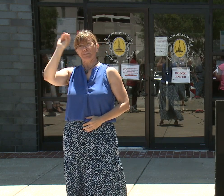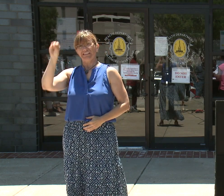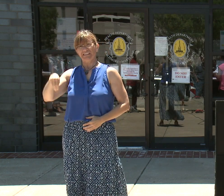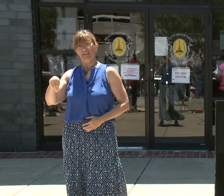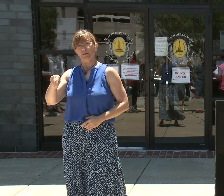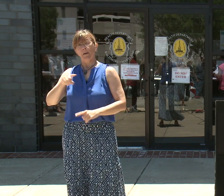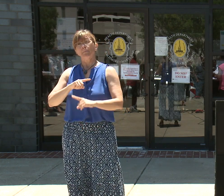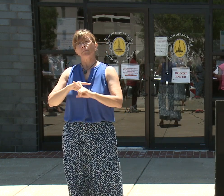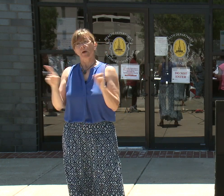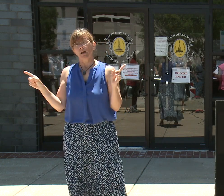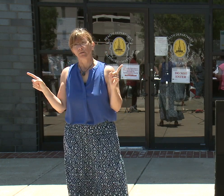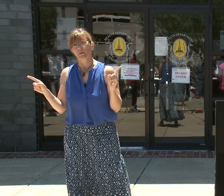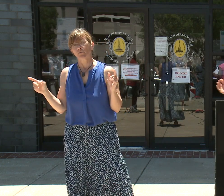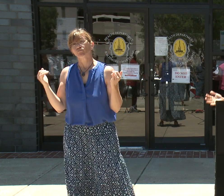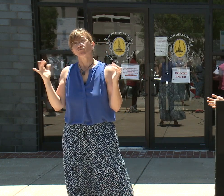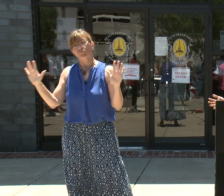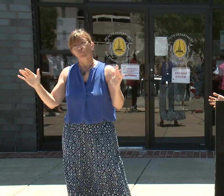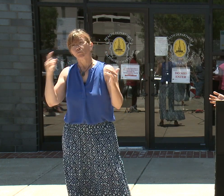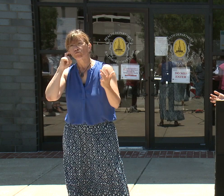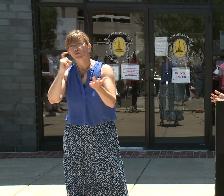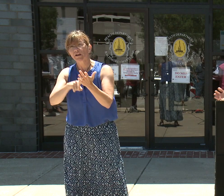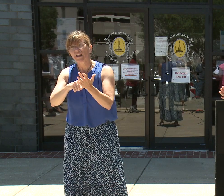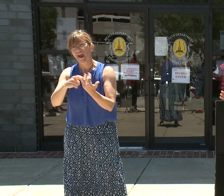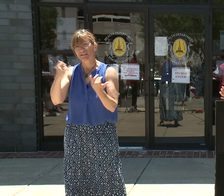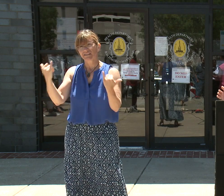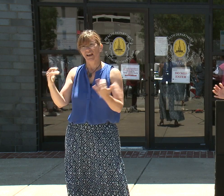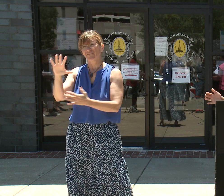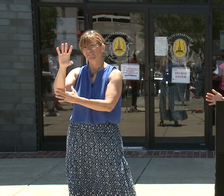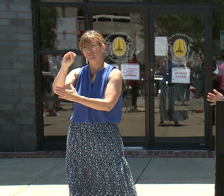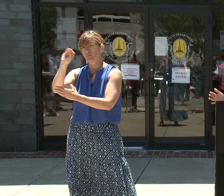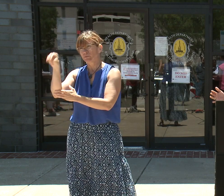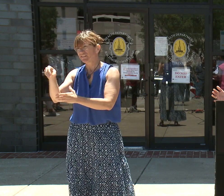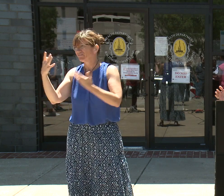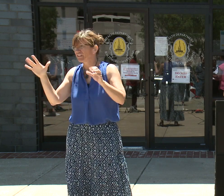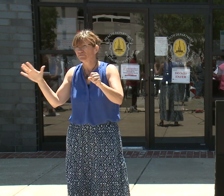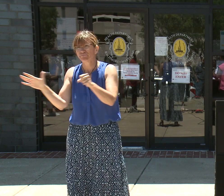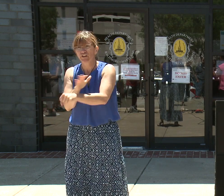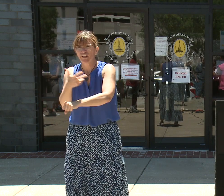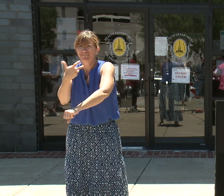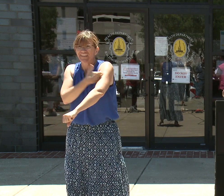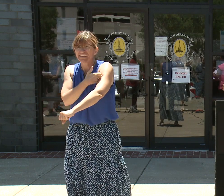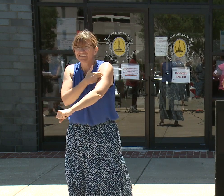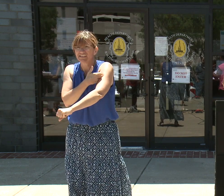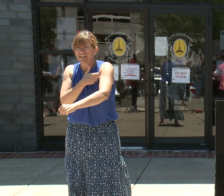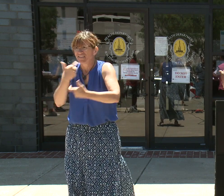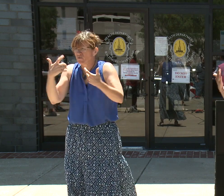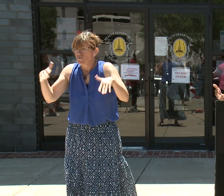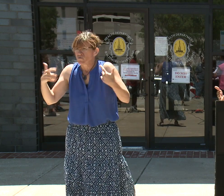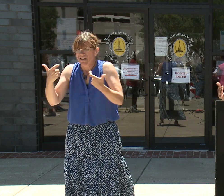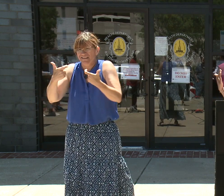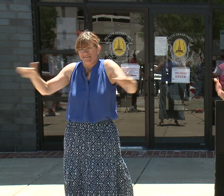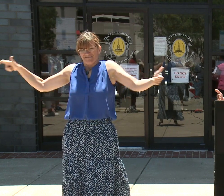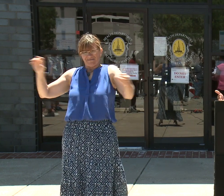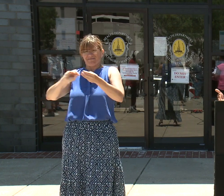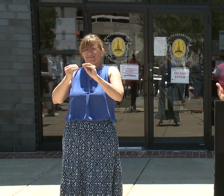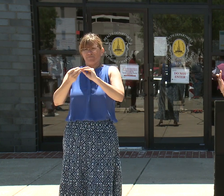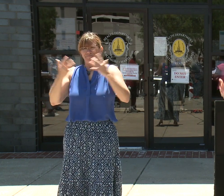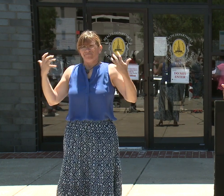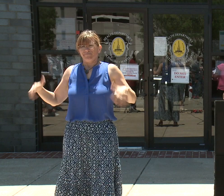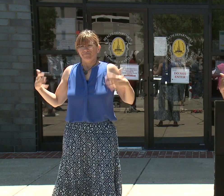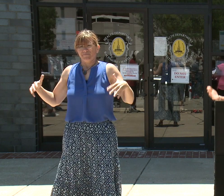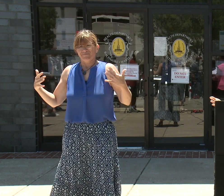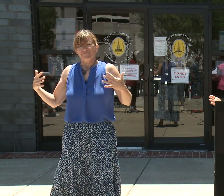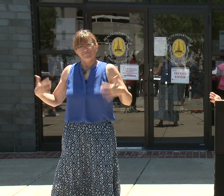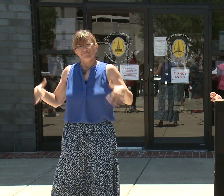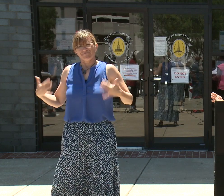% of all adults in Baltimore City are fully vaccinated, and that's a big deal. And we want to continue to honor all of those